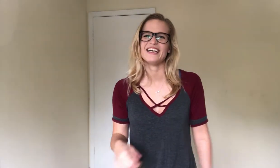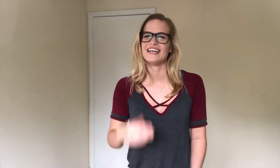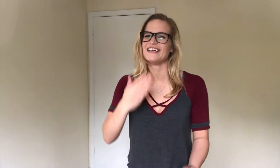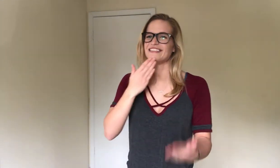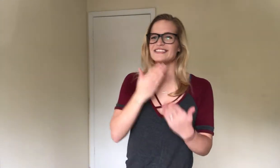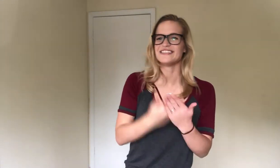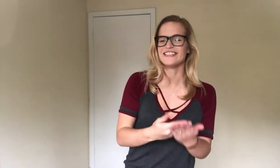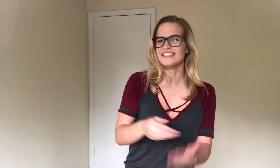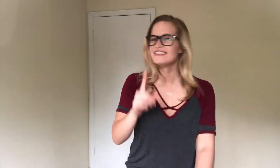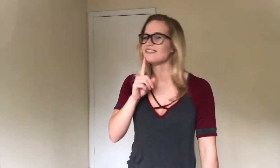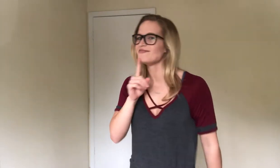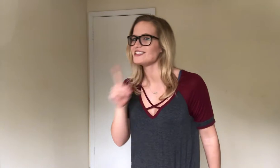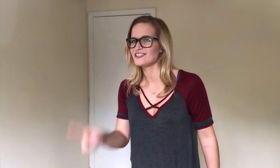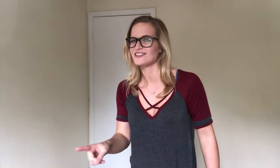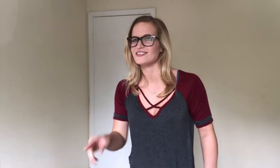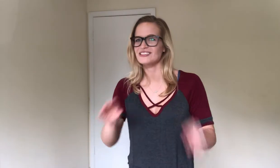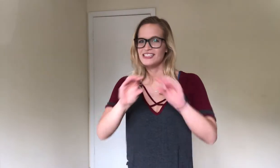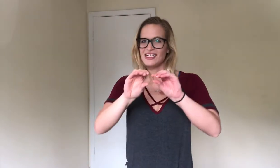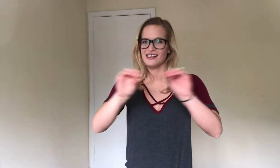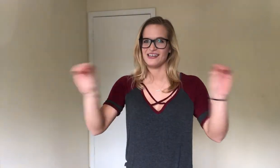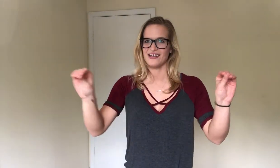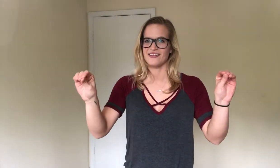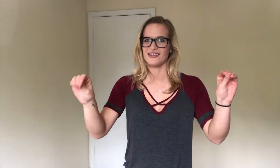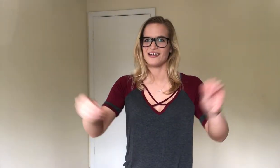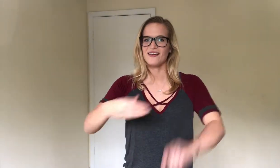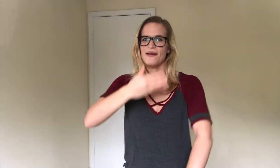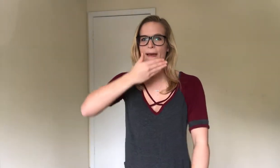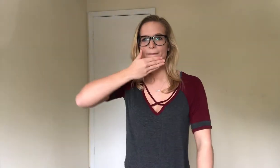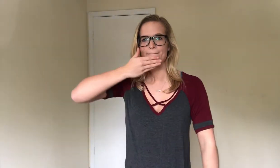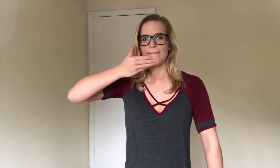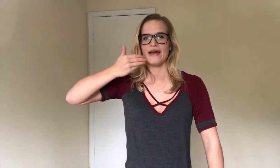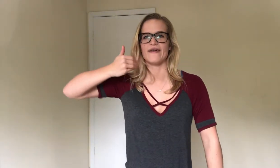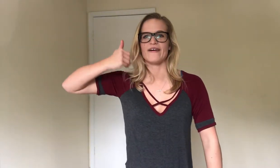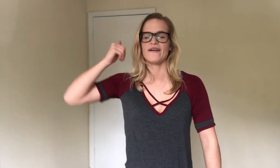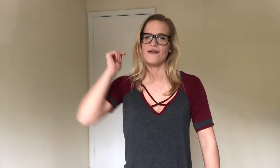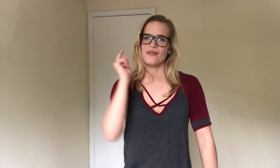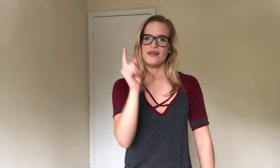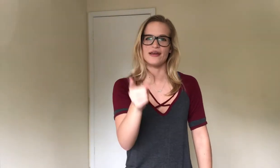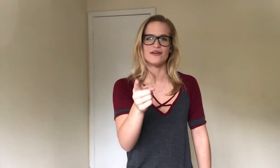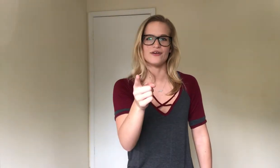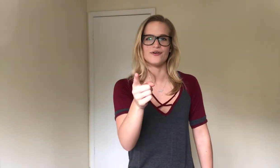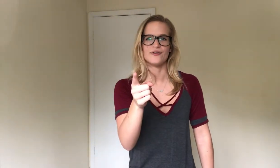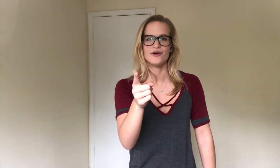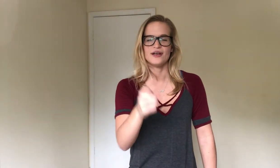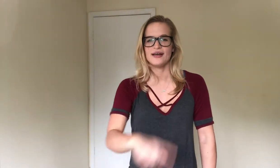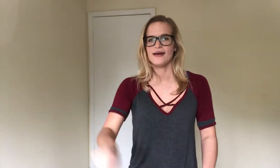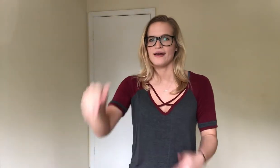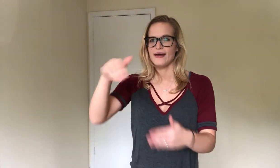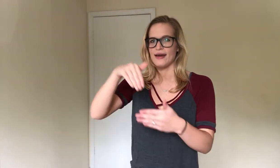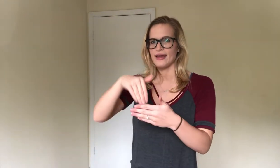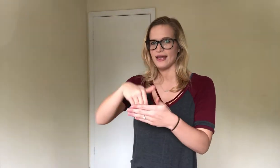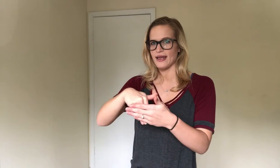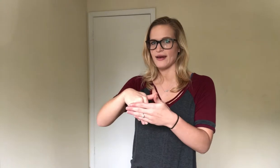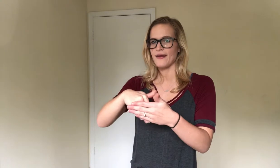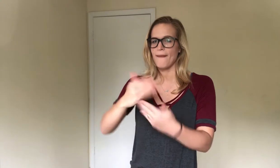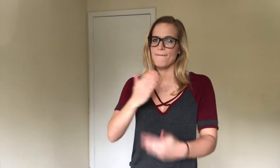It's too good to be true. Nothing better than you. In